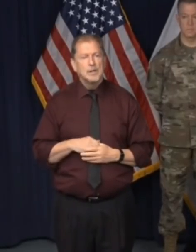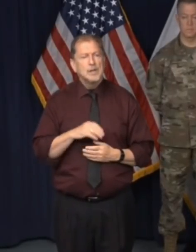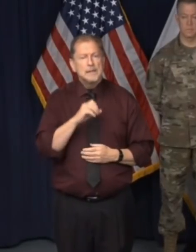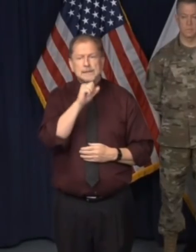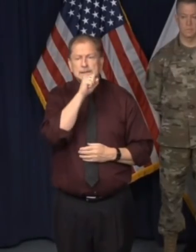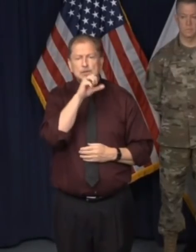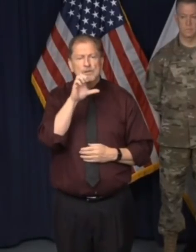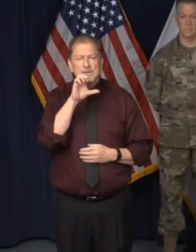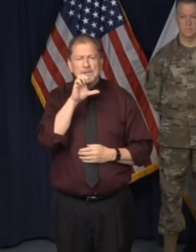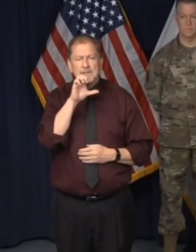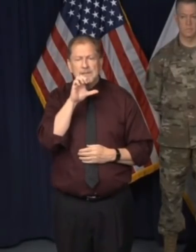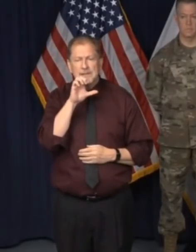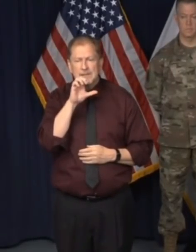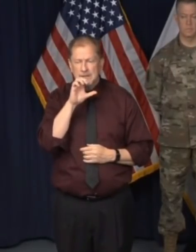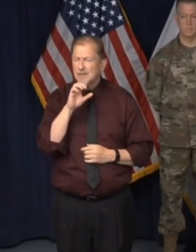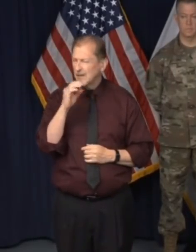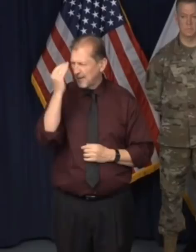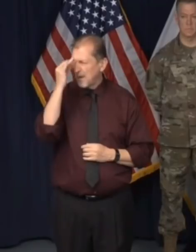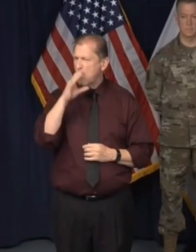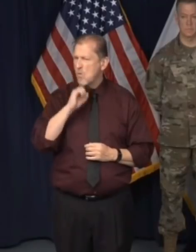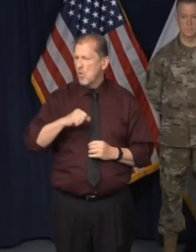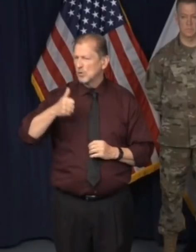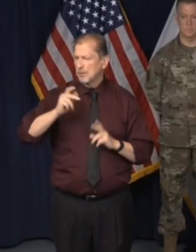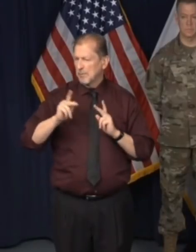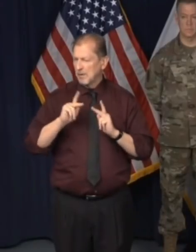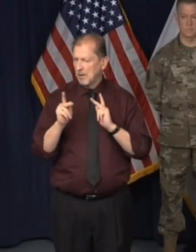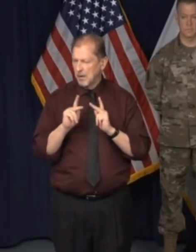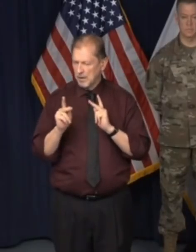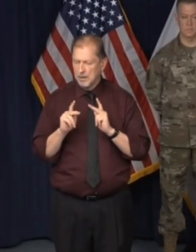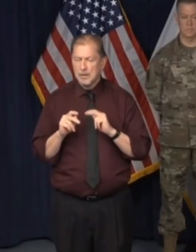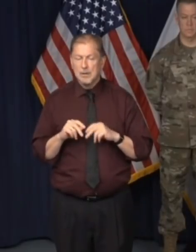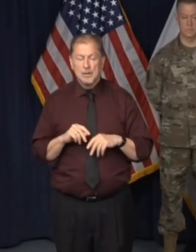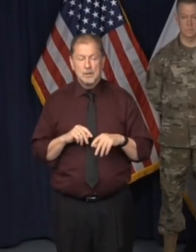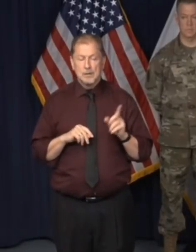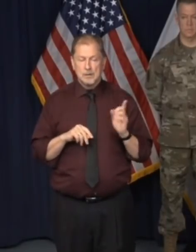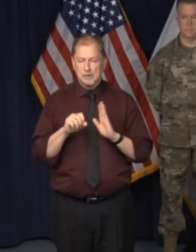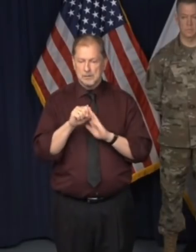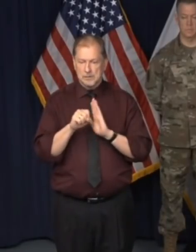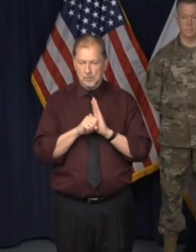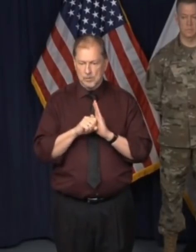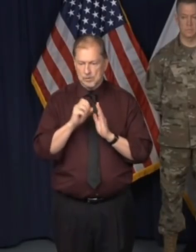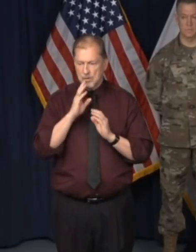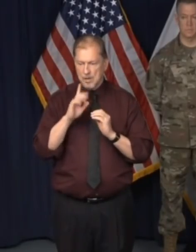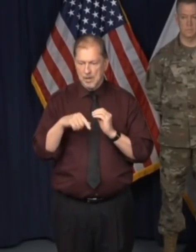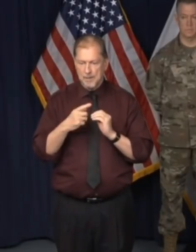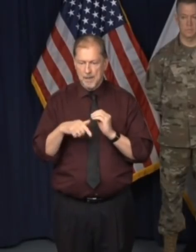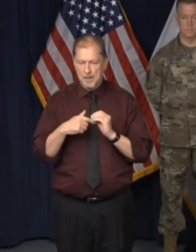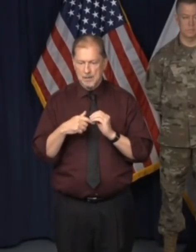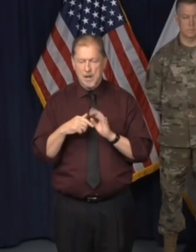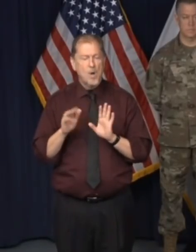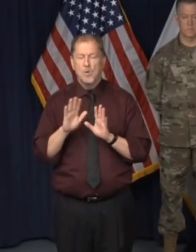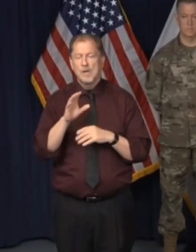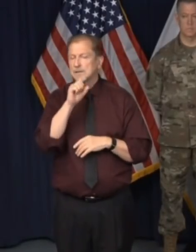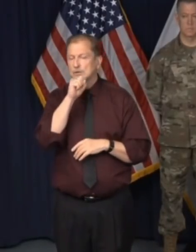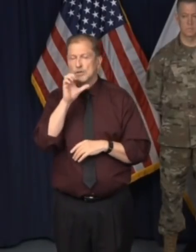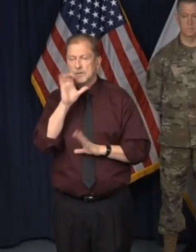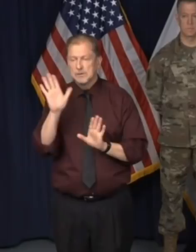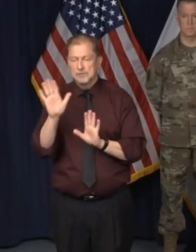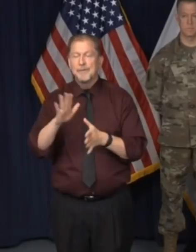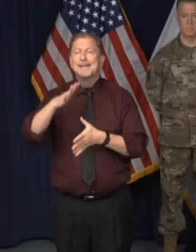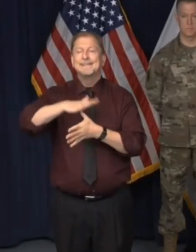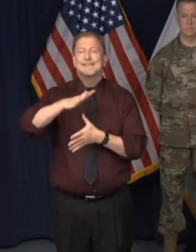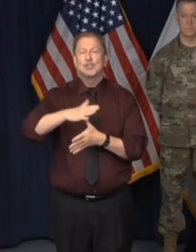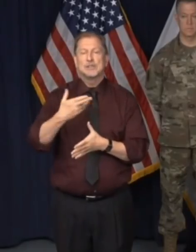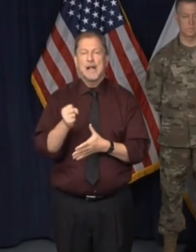in particular. Are you, is there any discussion at the state level about alternate graduation dates and that sort of thing